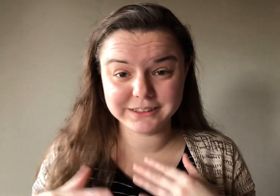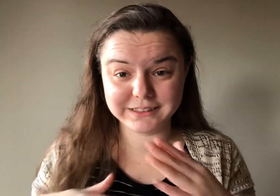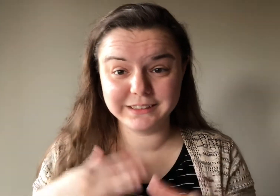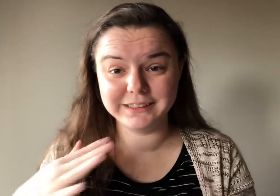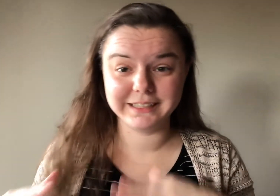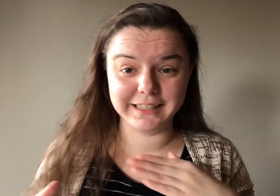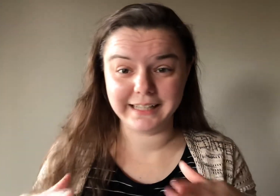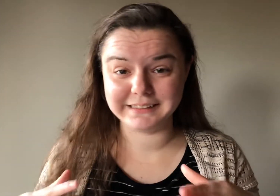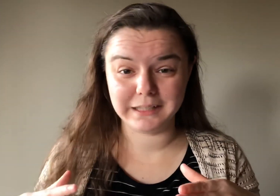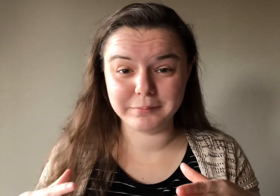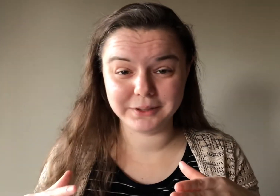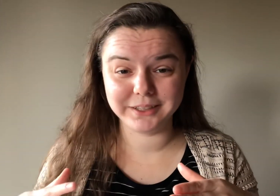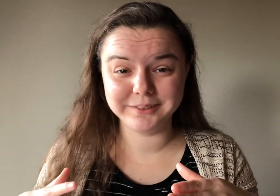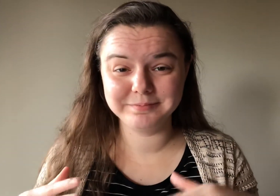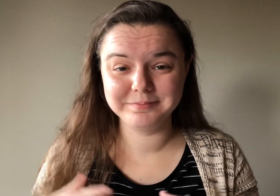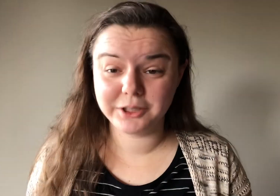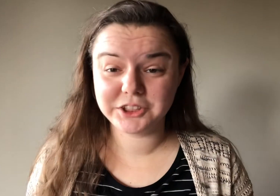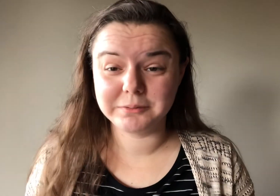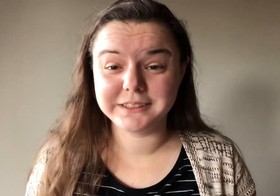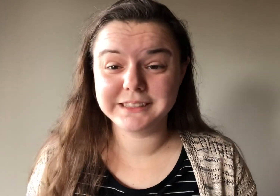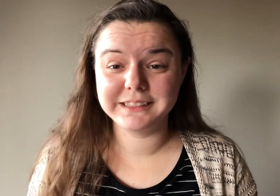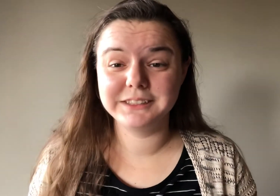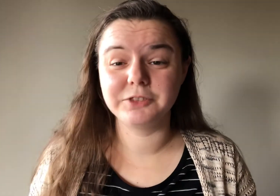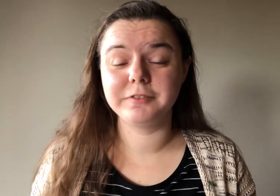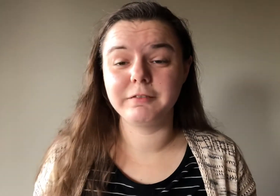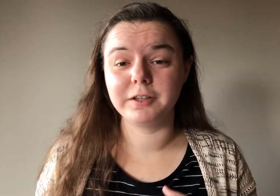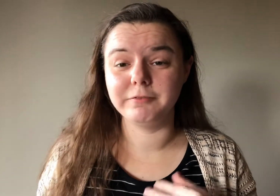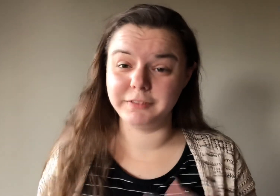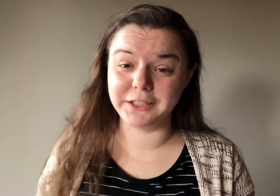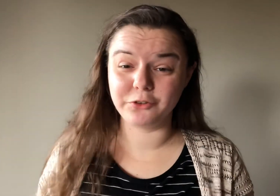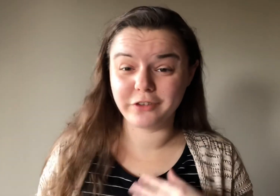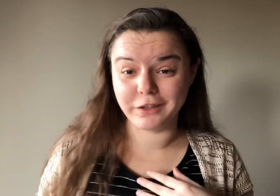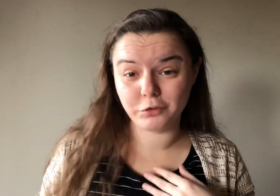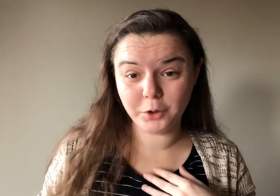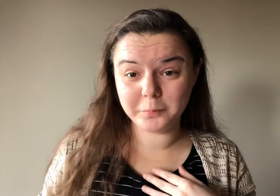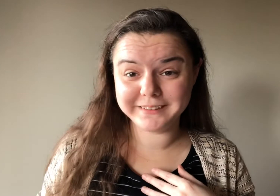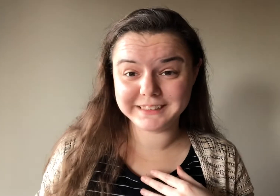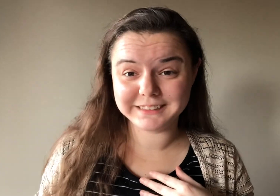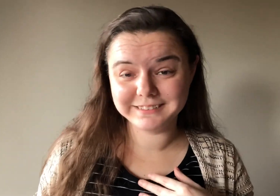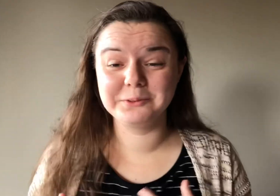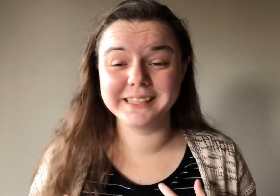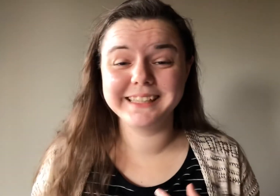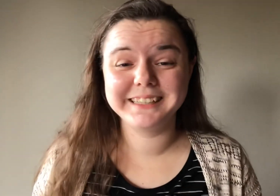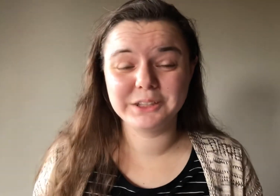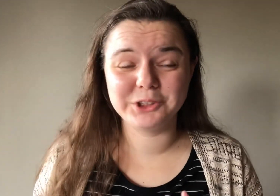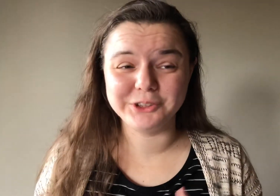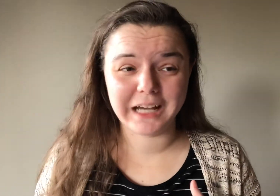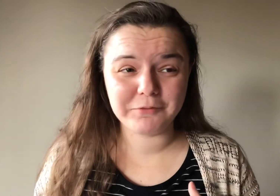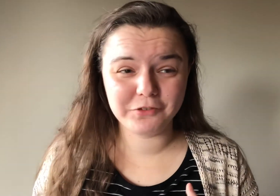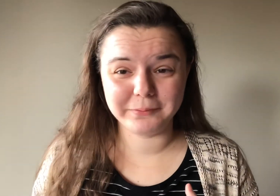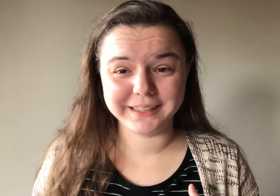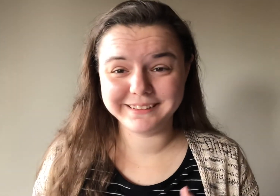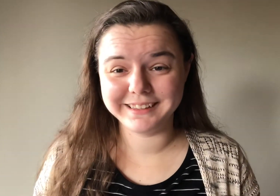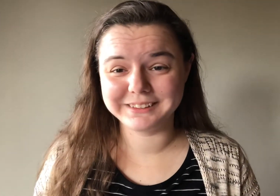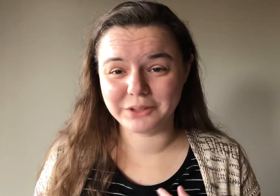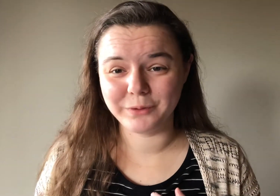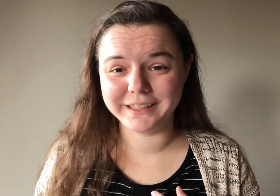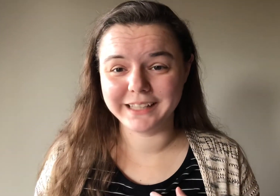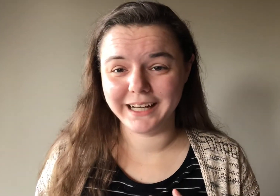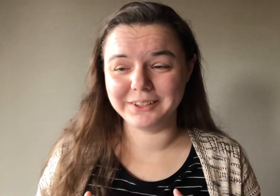in that time period. Question number six is your favorite video slash moment. I really like their two-time speed things on Weekly Idol.